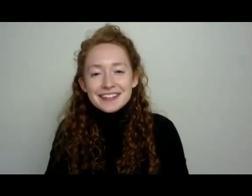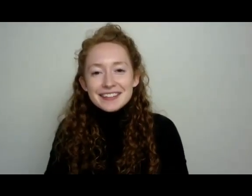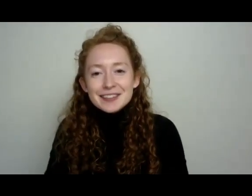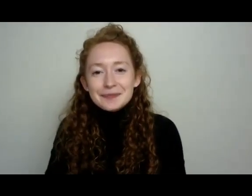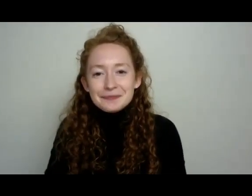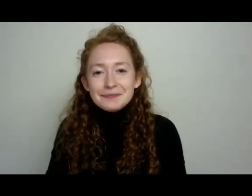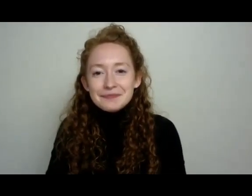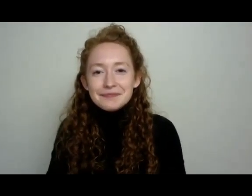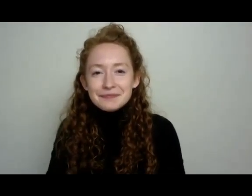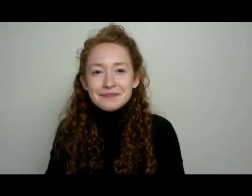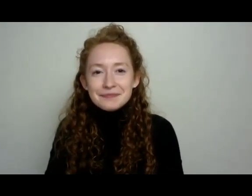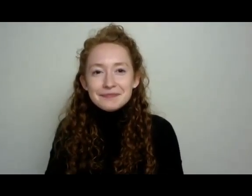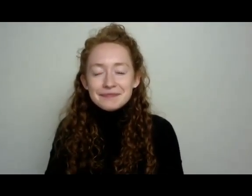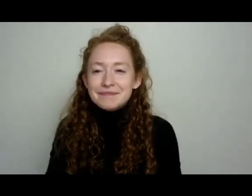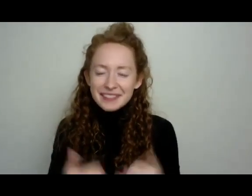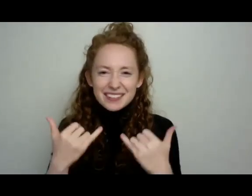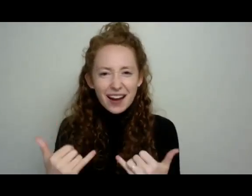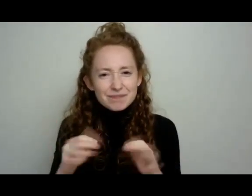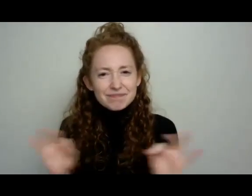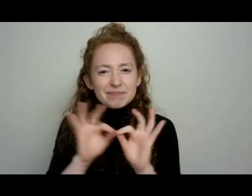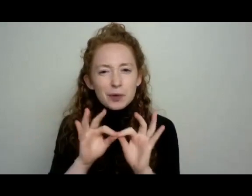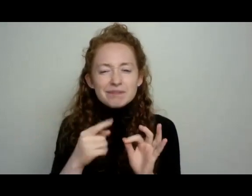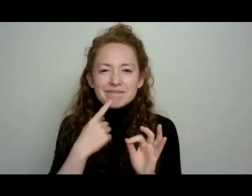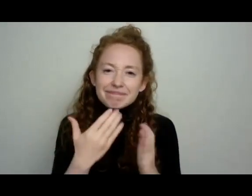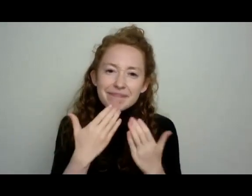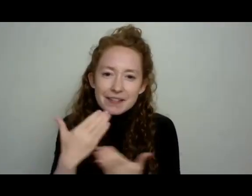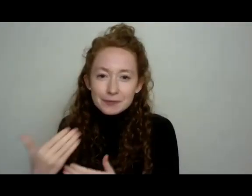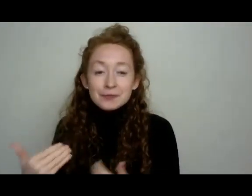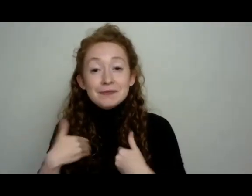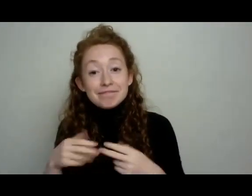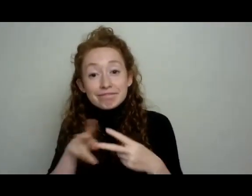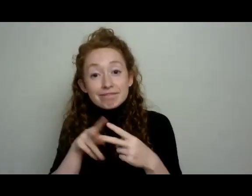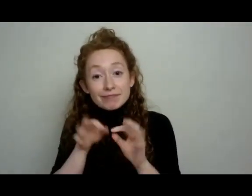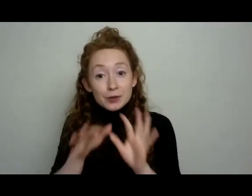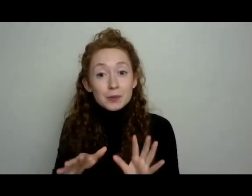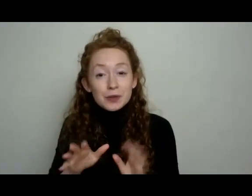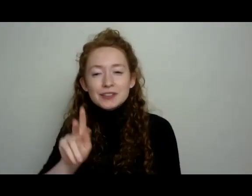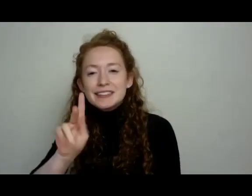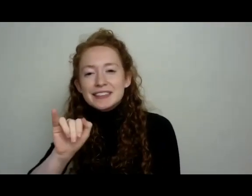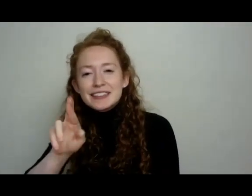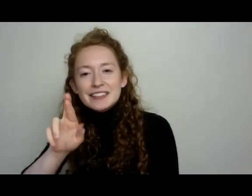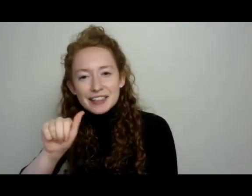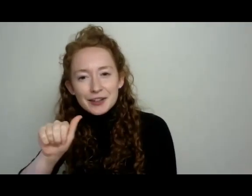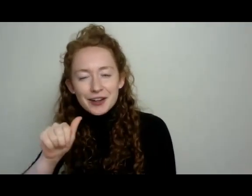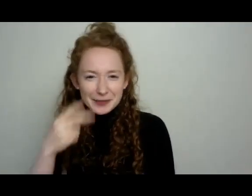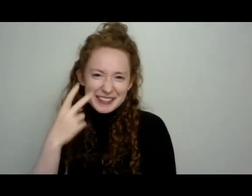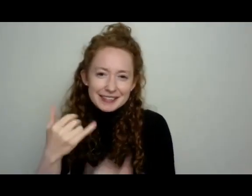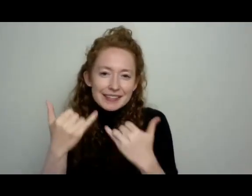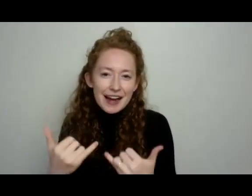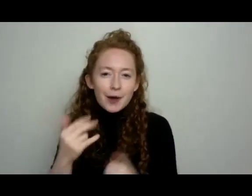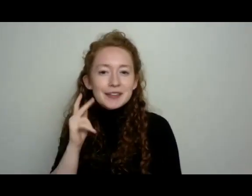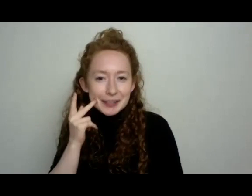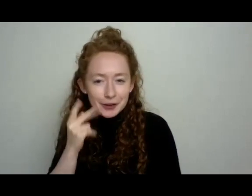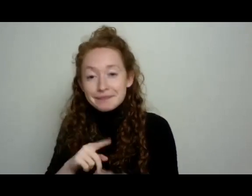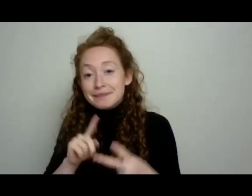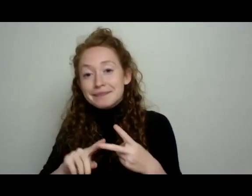let's thank some folks. Let's thank our interpreters this night. Thank you so much, Kira Avery, who we see now. Miriam